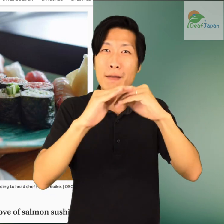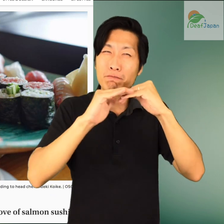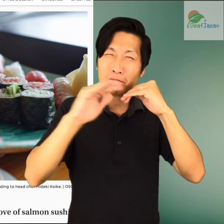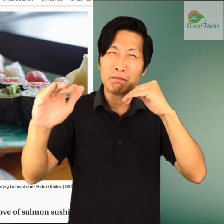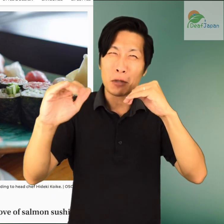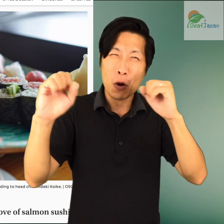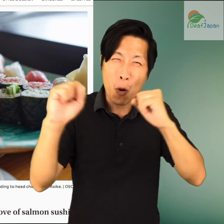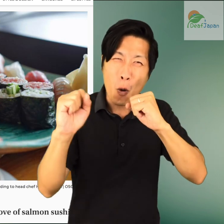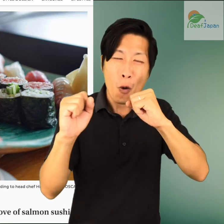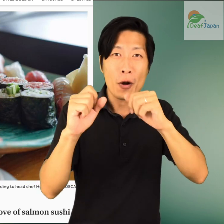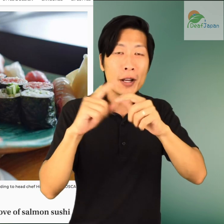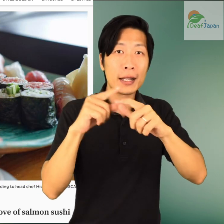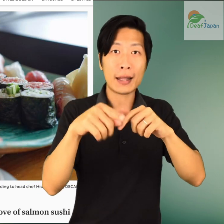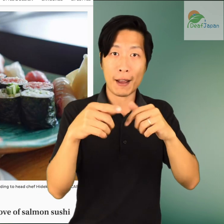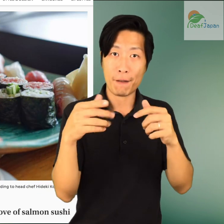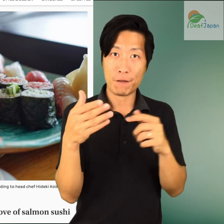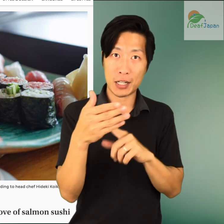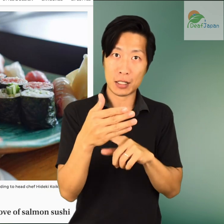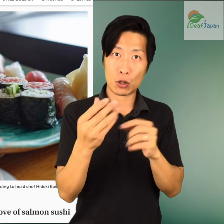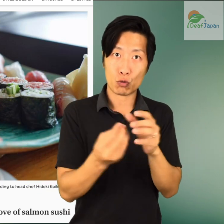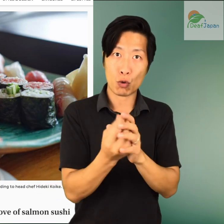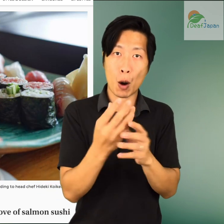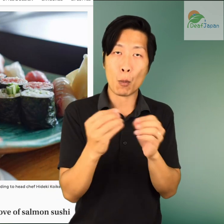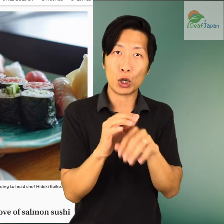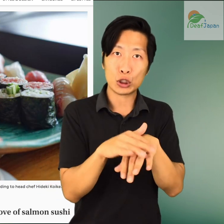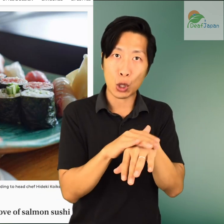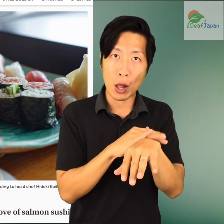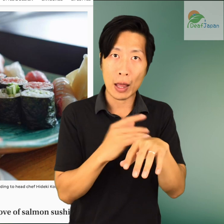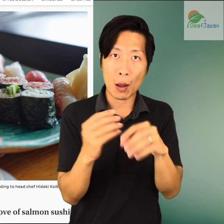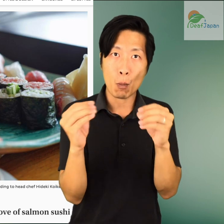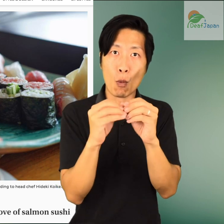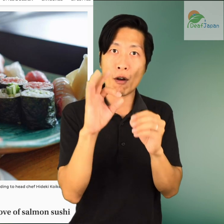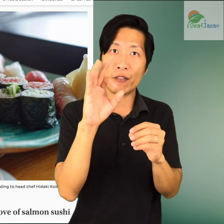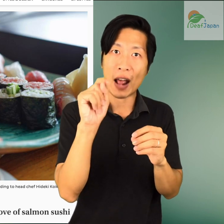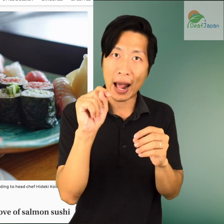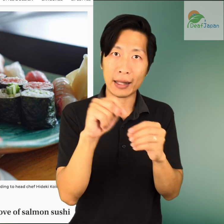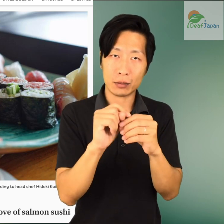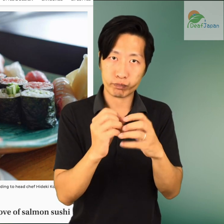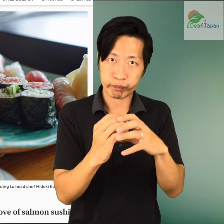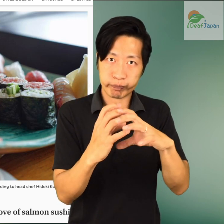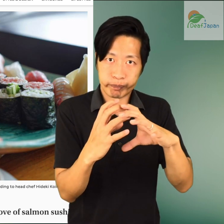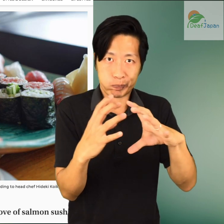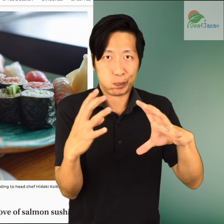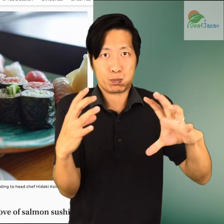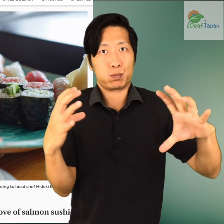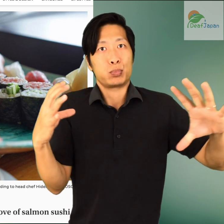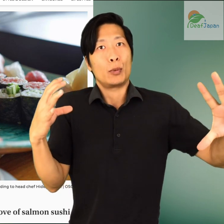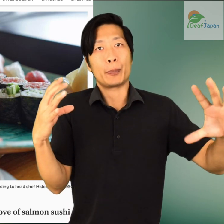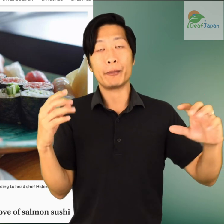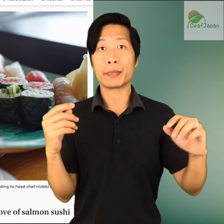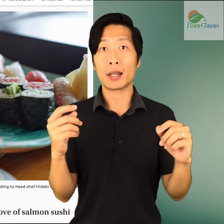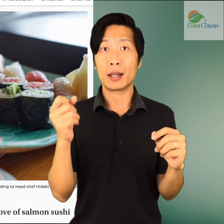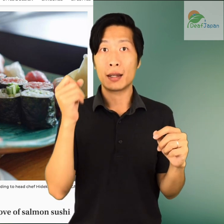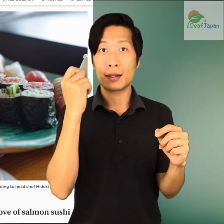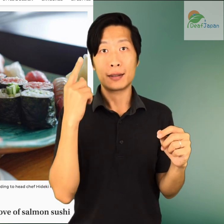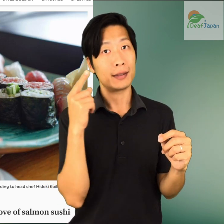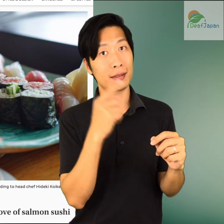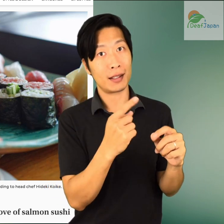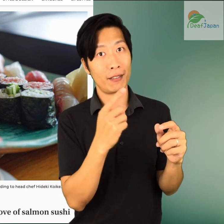throughout the year. The cold weather makes the fish grow more slowly and brings more fat into the meat. For fish that is farmed halfway